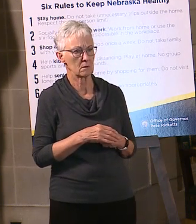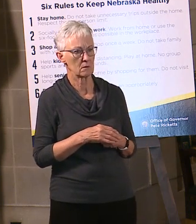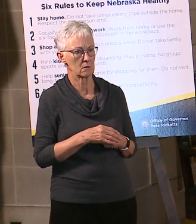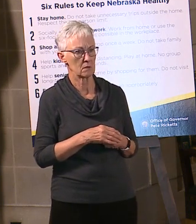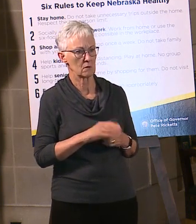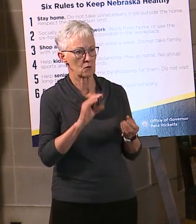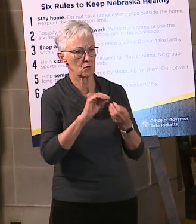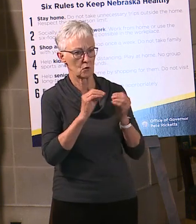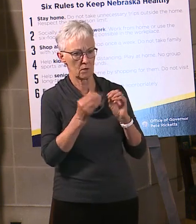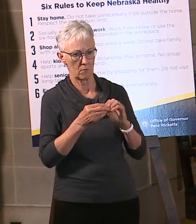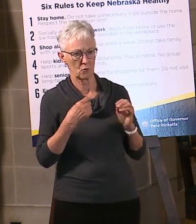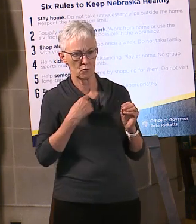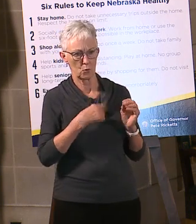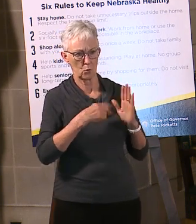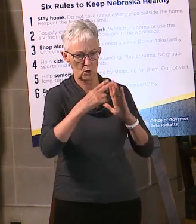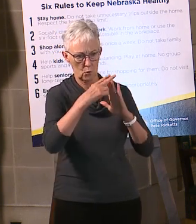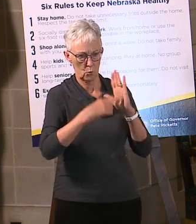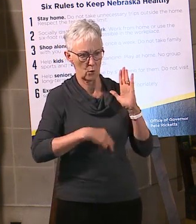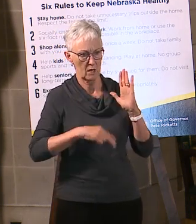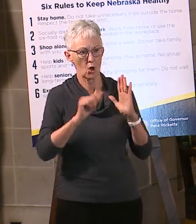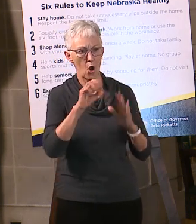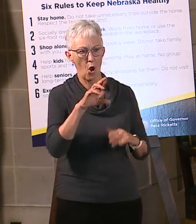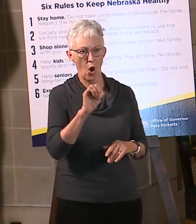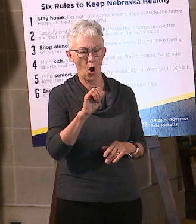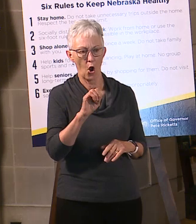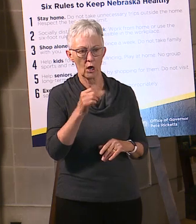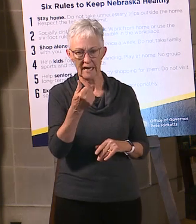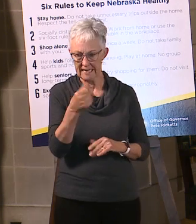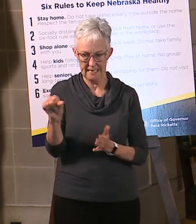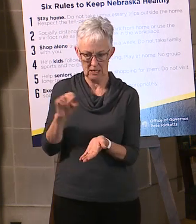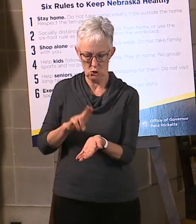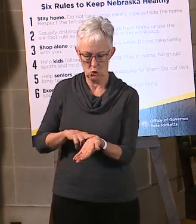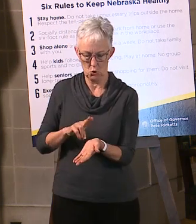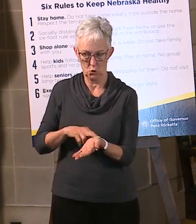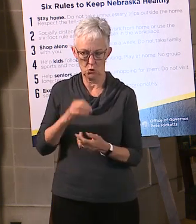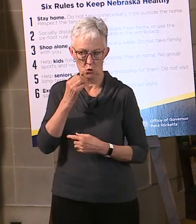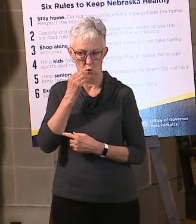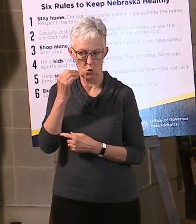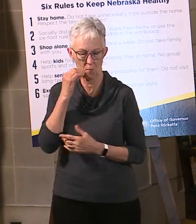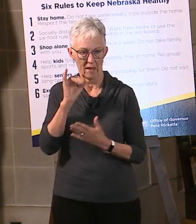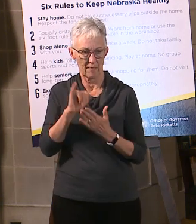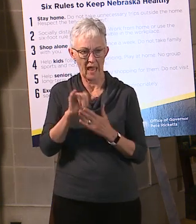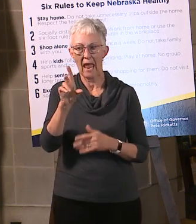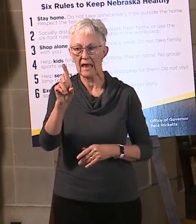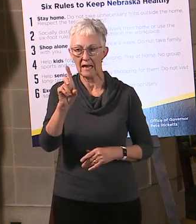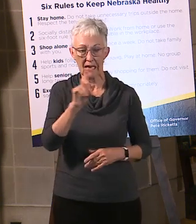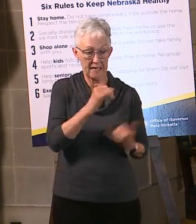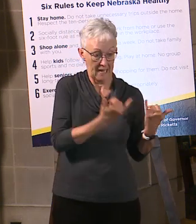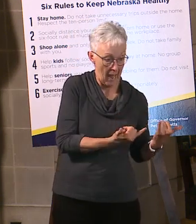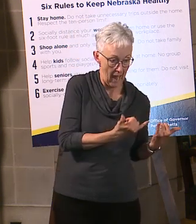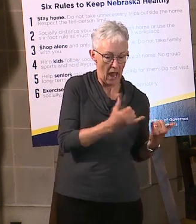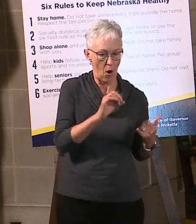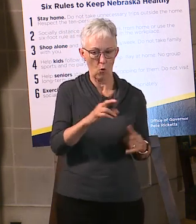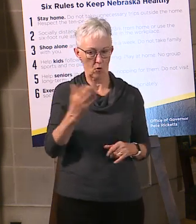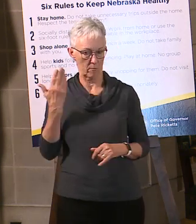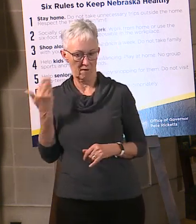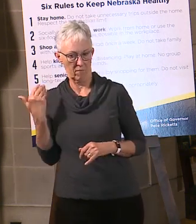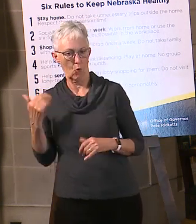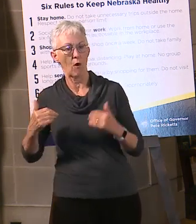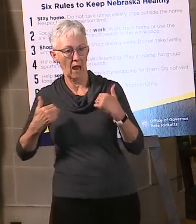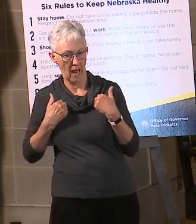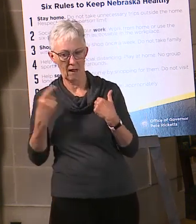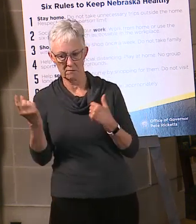The numbers I'm about ready to read? Correct. I think that's correct. Okay. So with regard to the nursing home data, 380 residents,